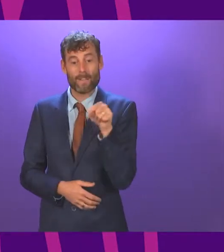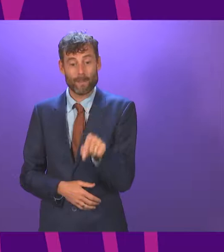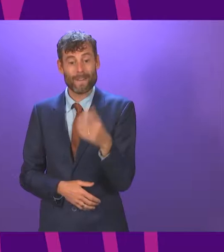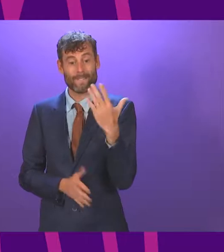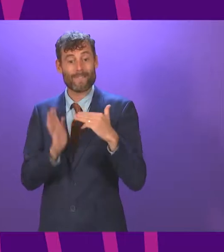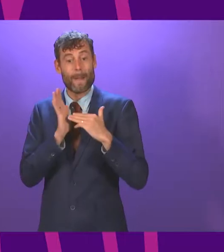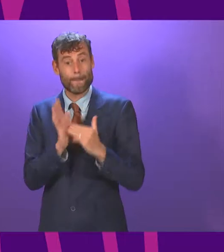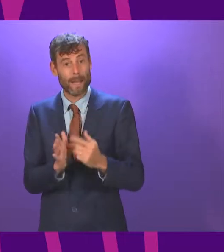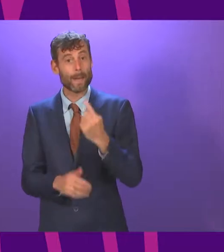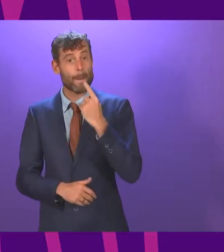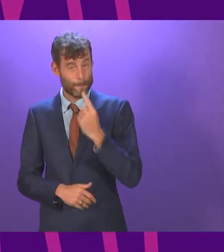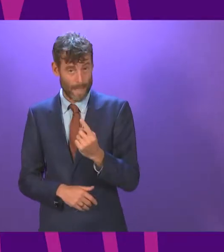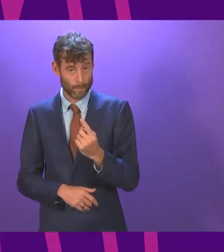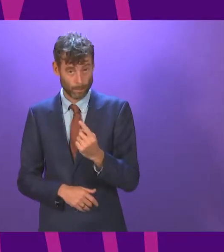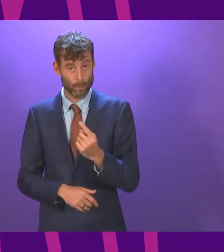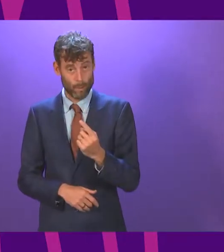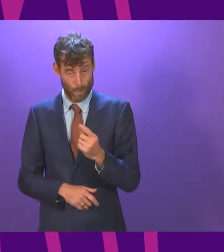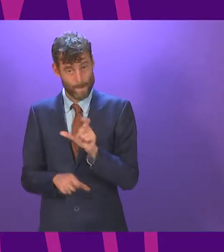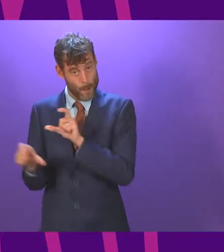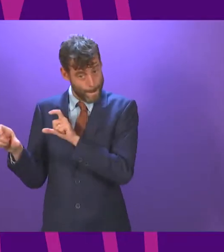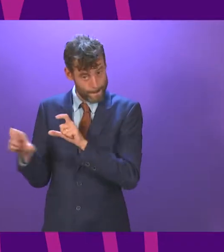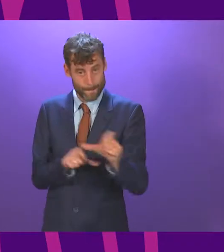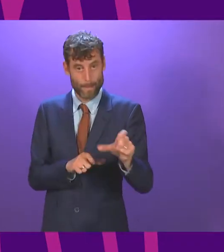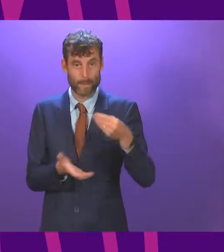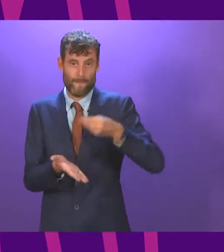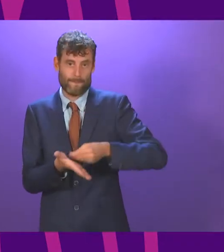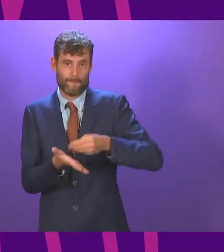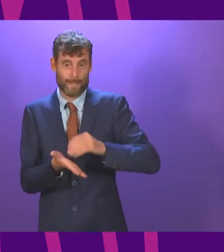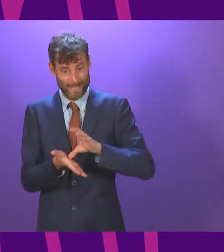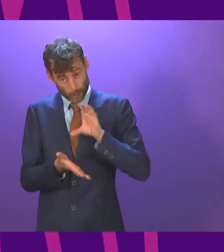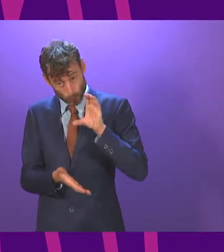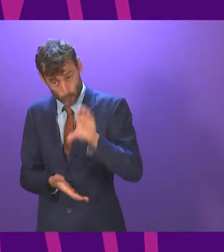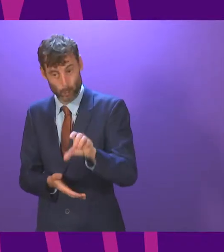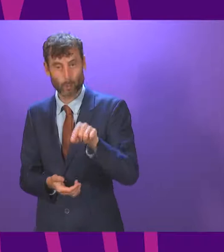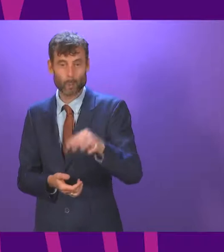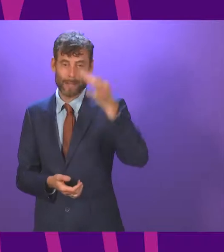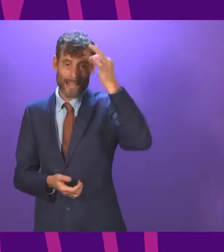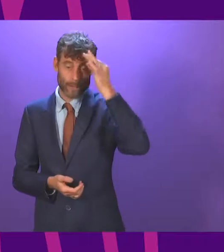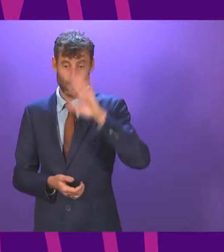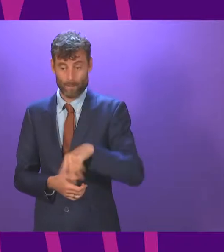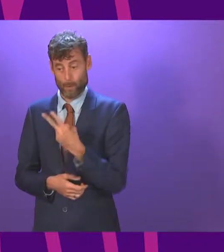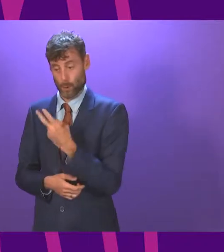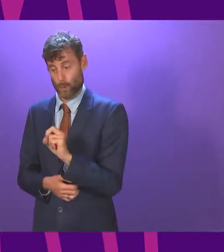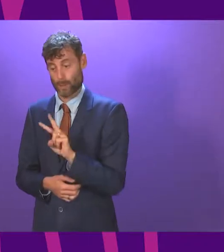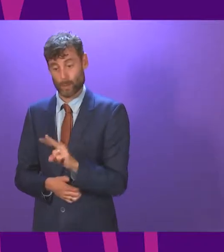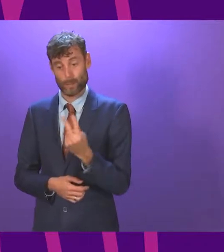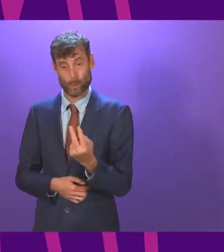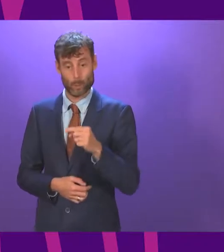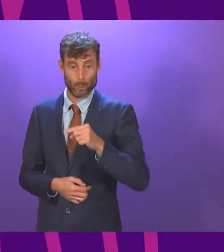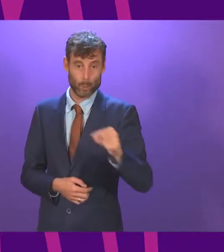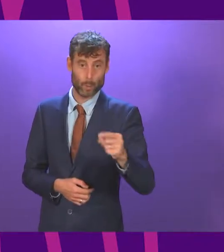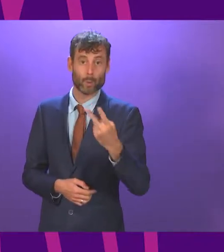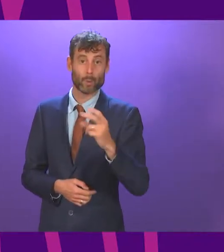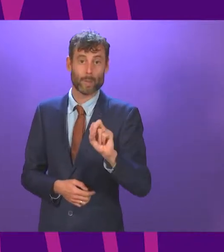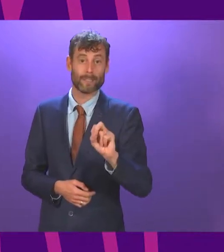million of permanent funding that has been allocated annually to councils from 2022-23 will